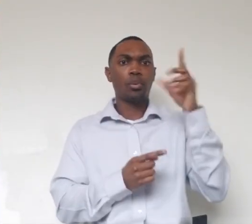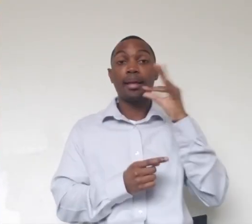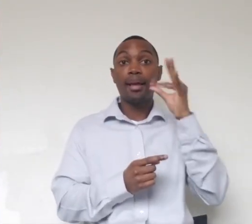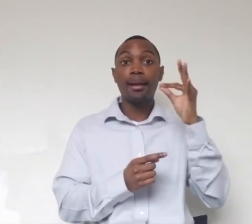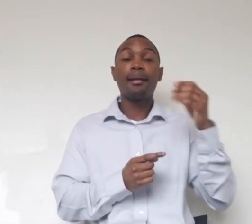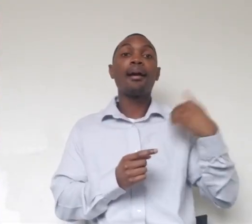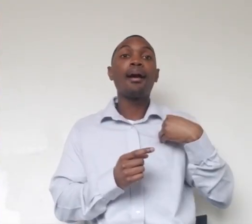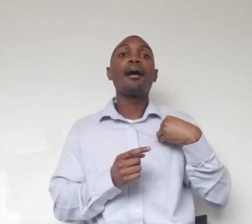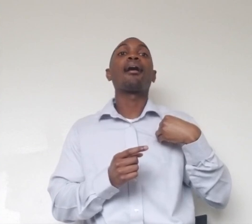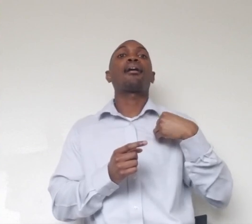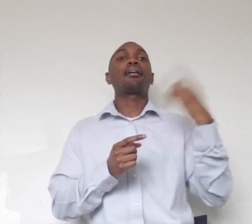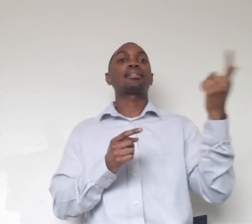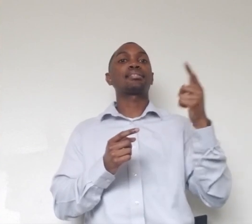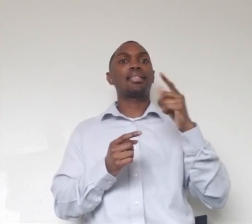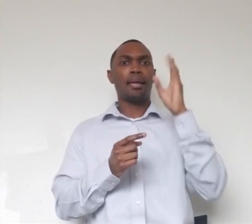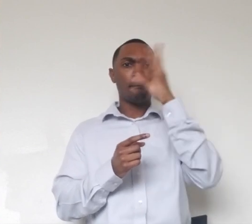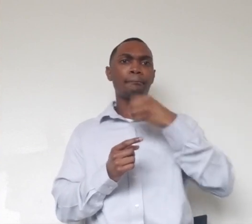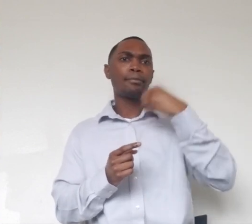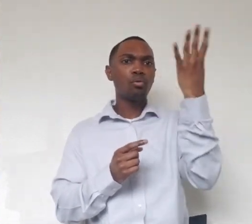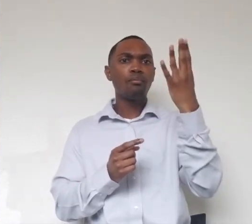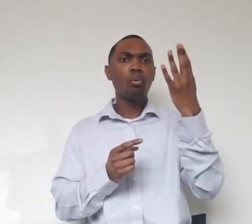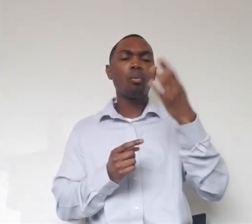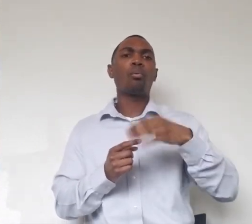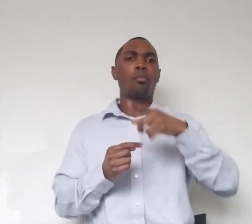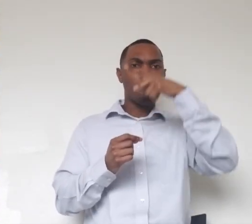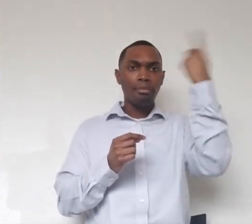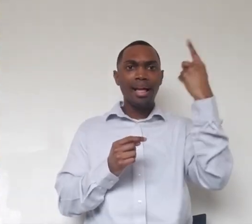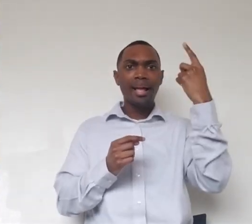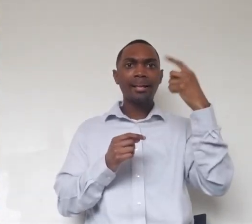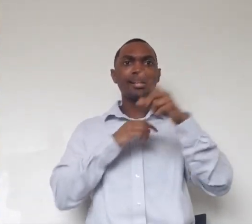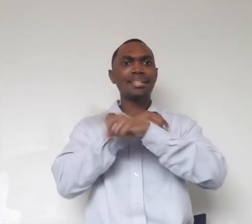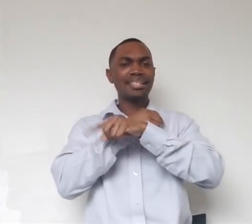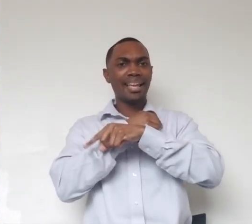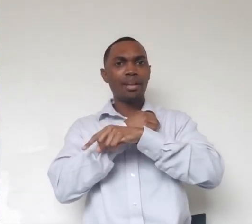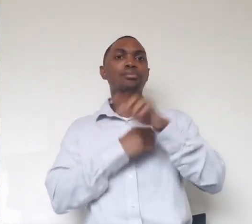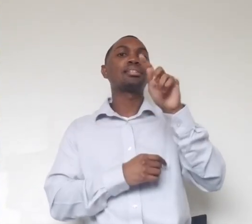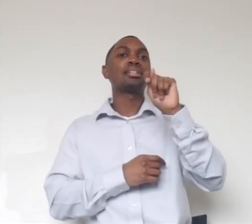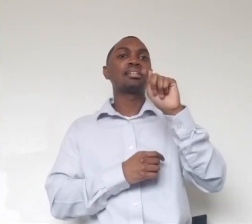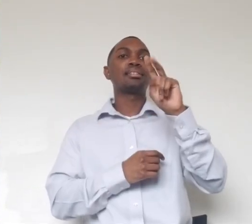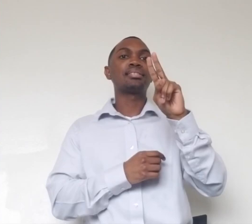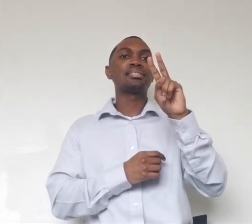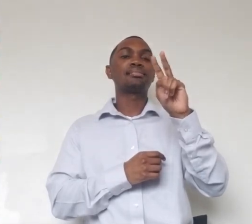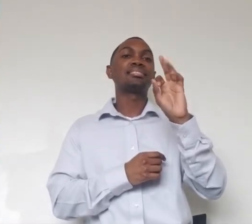black tuft on the end, and a tufted tail is unique to lions as well. No other species of cat has that.